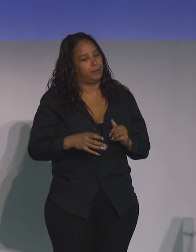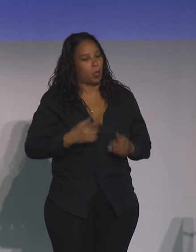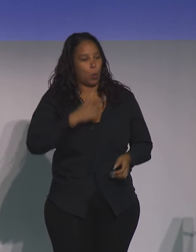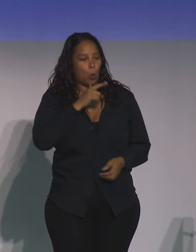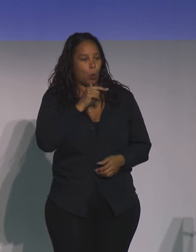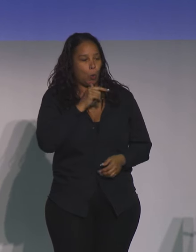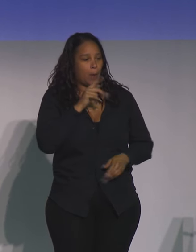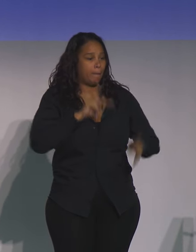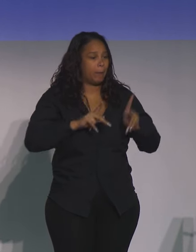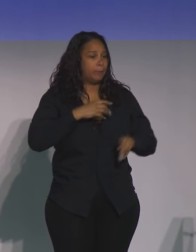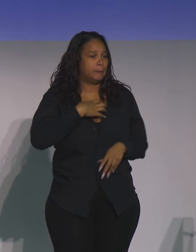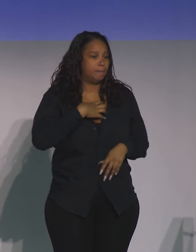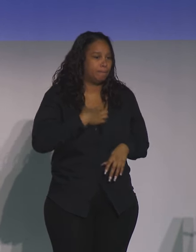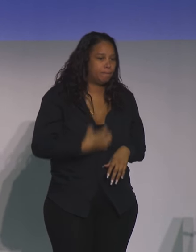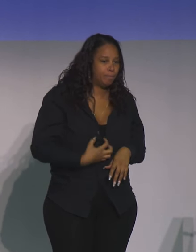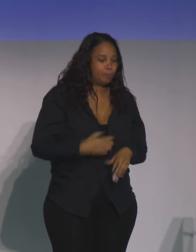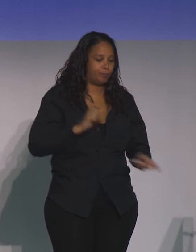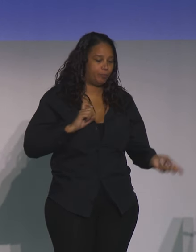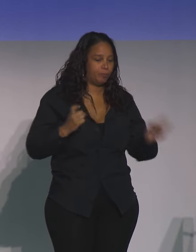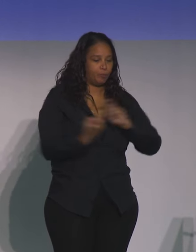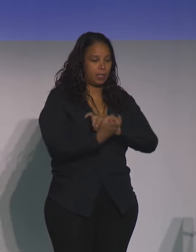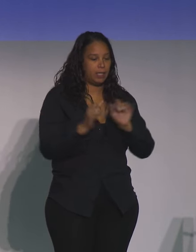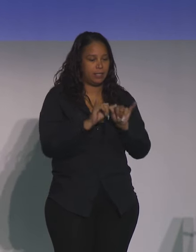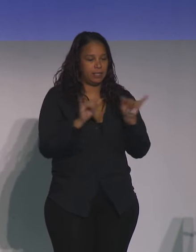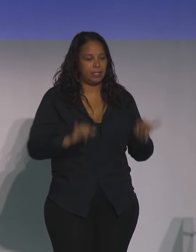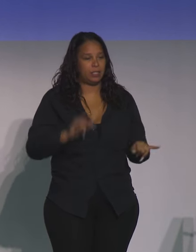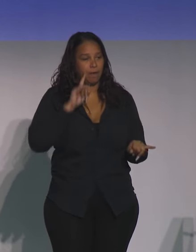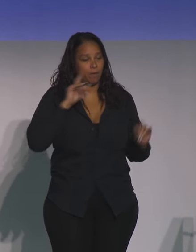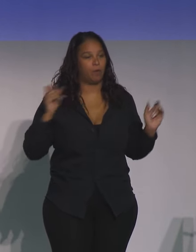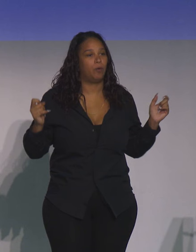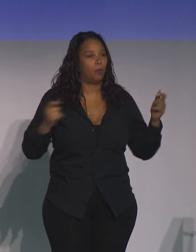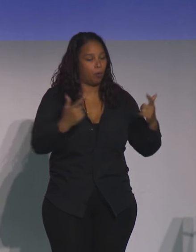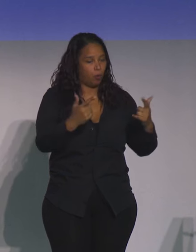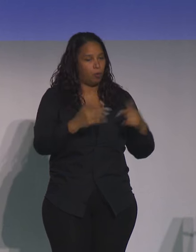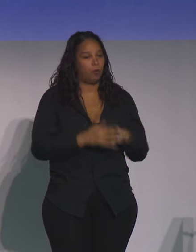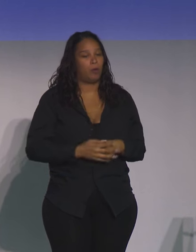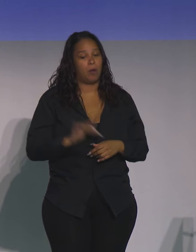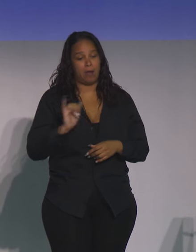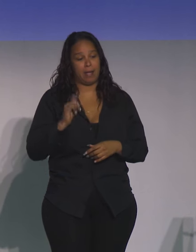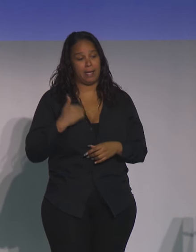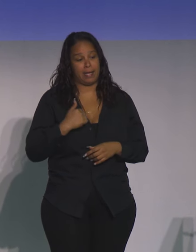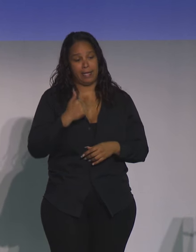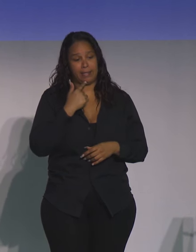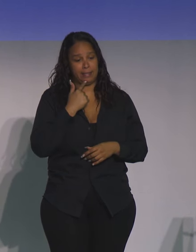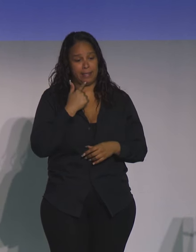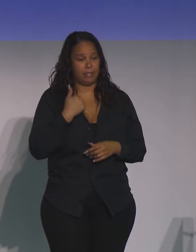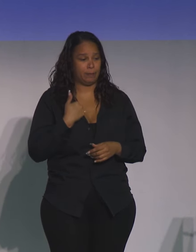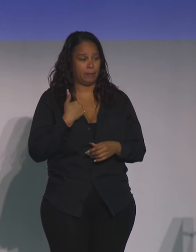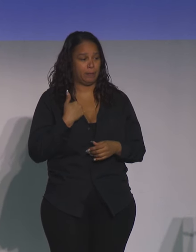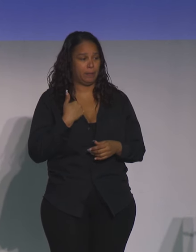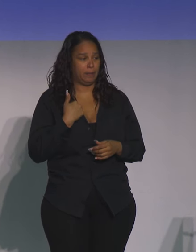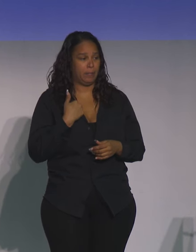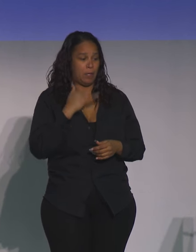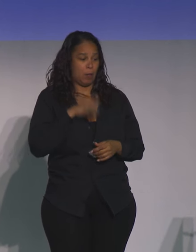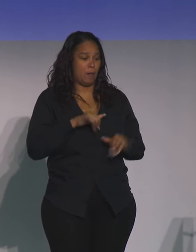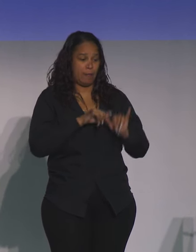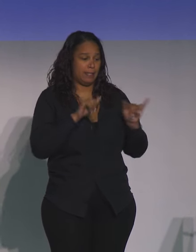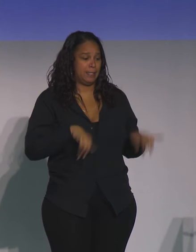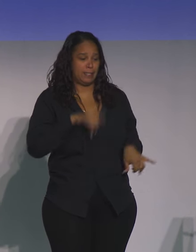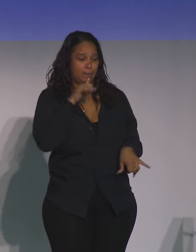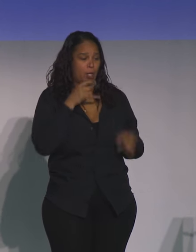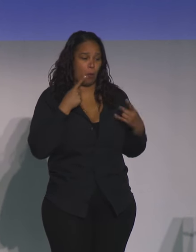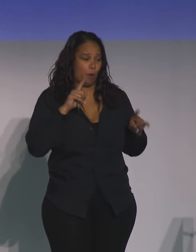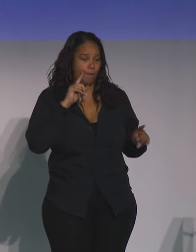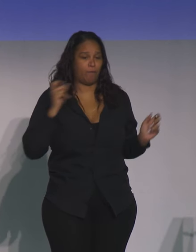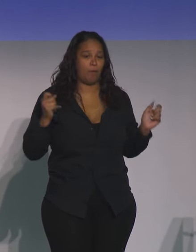passionate about changing the system for everyone. Because as I said, I don't know, we even have a system, but it's certainly not working for everyone.